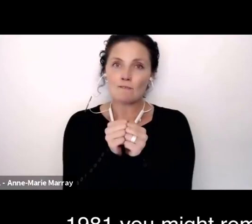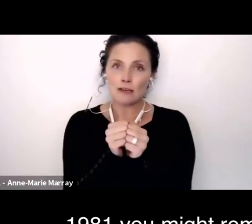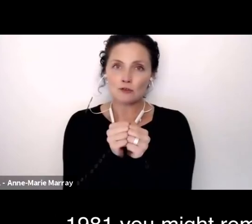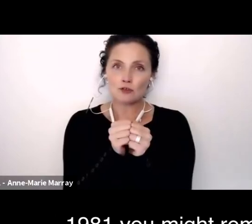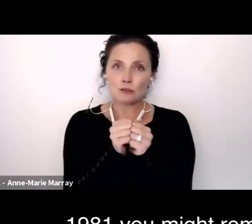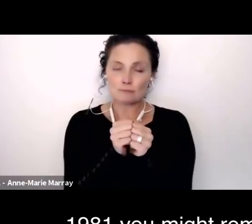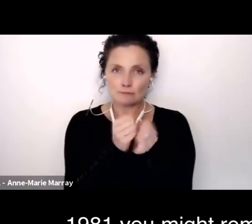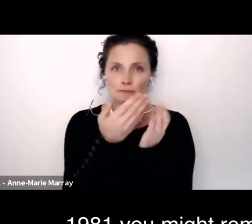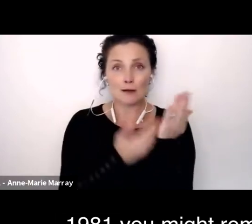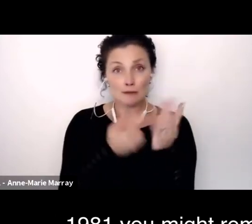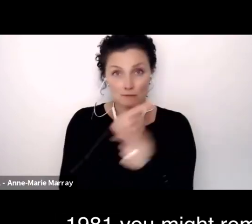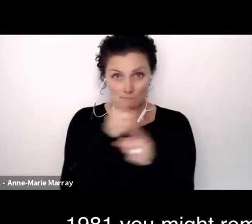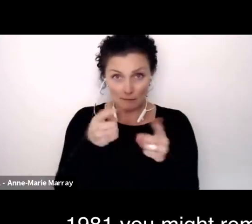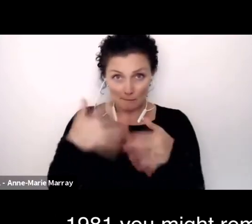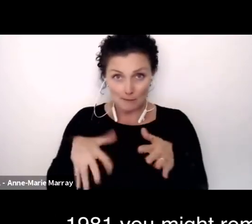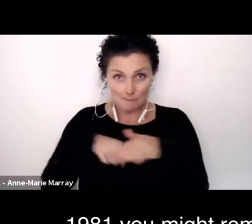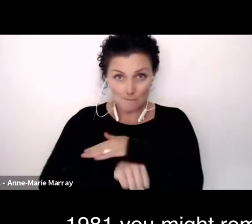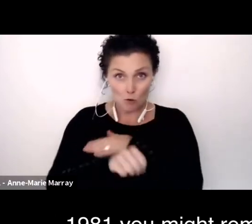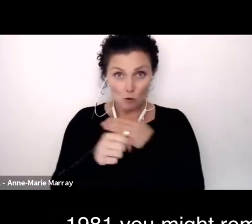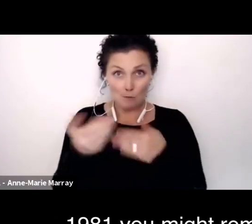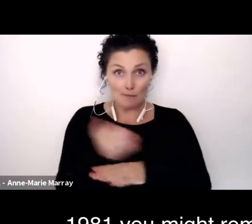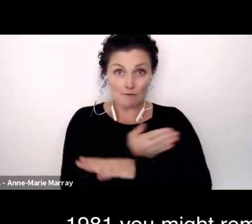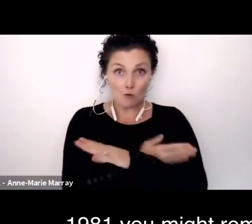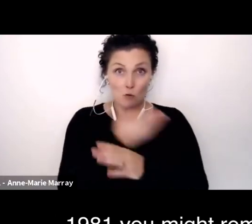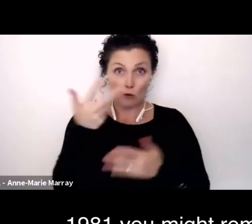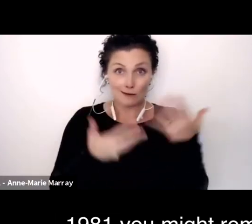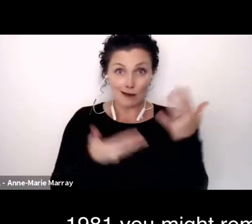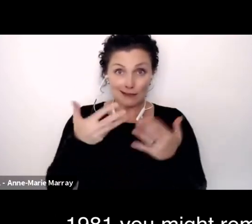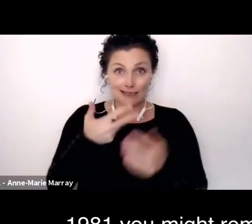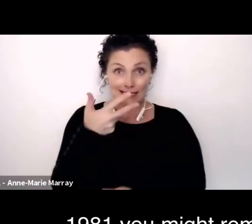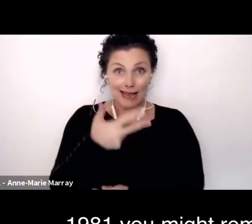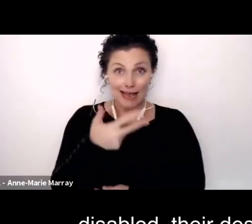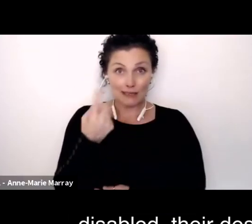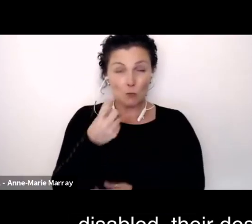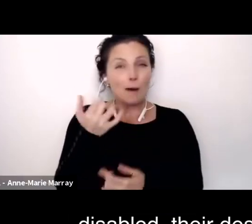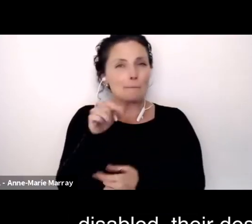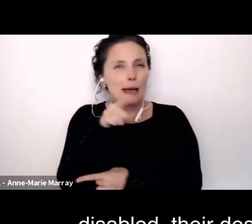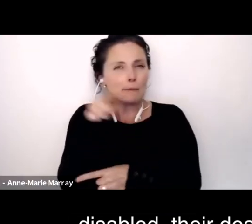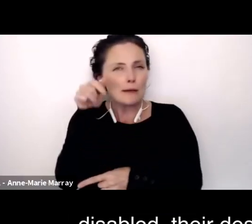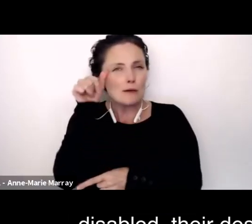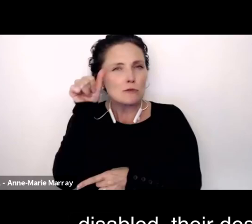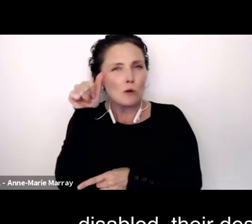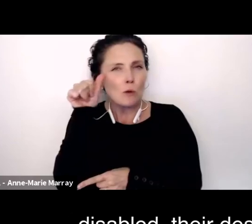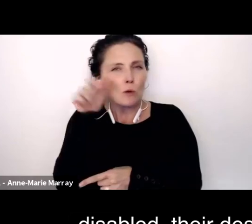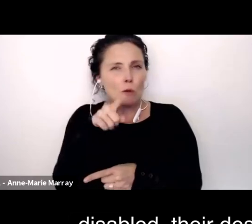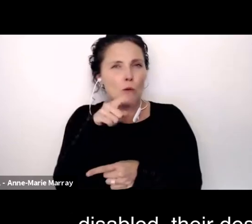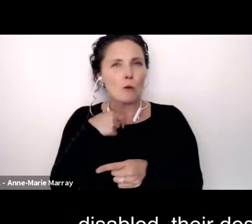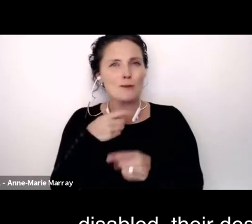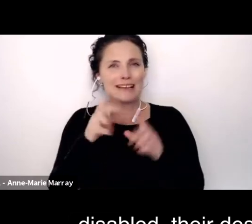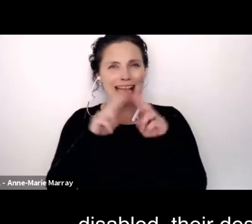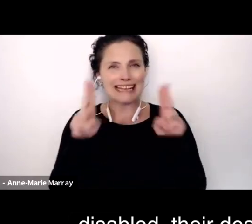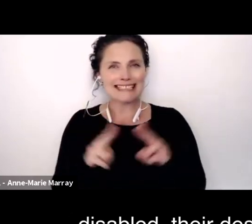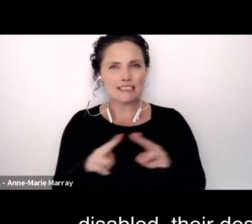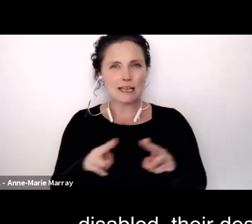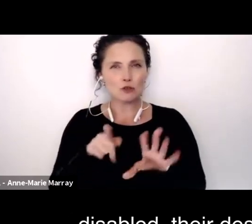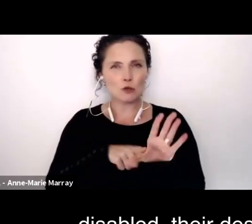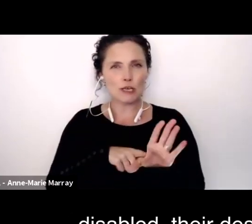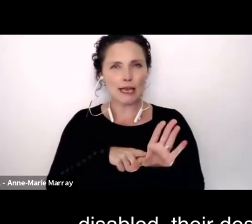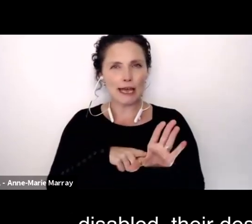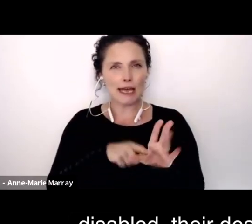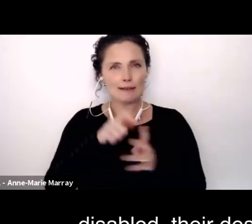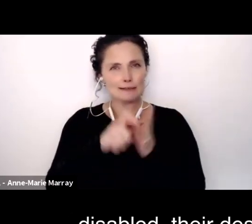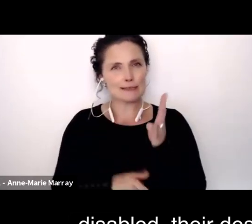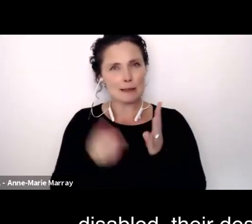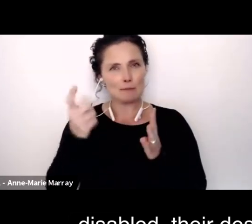before 1981, you might remember that 1981 was the International Year of the Disabled, their